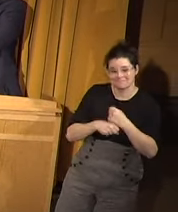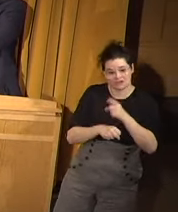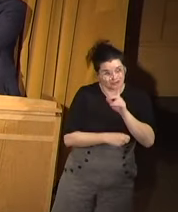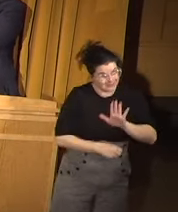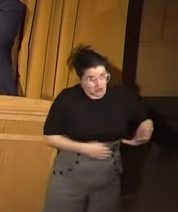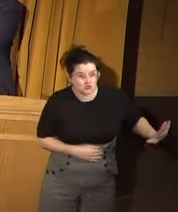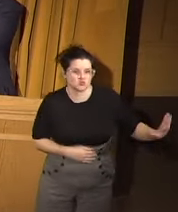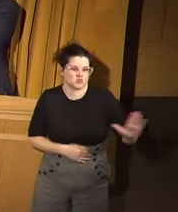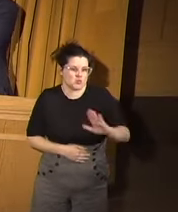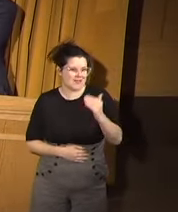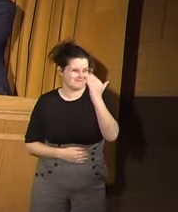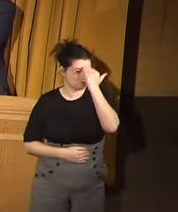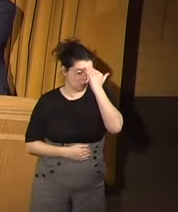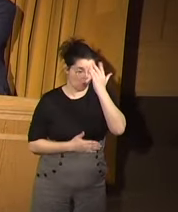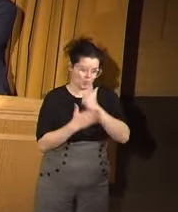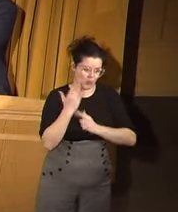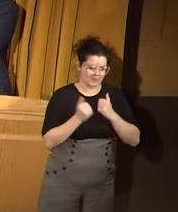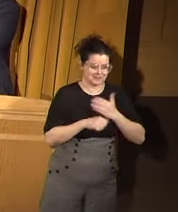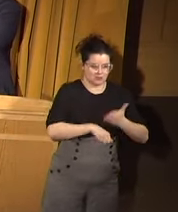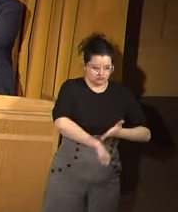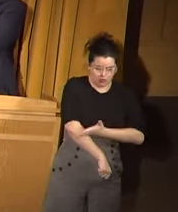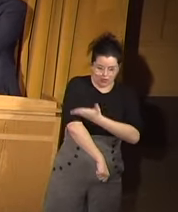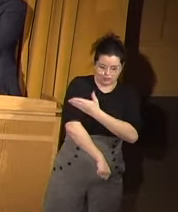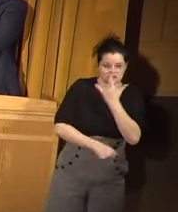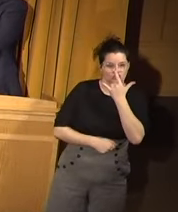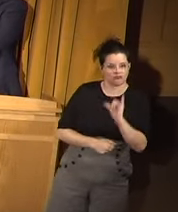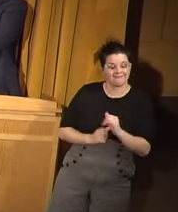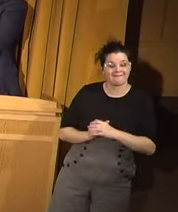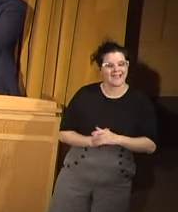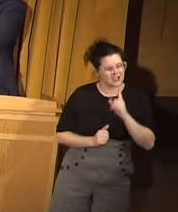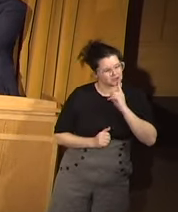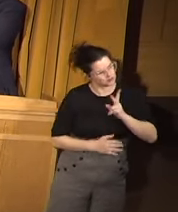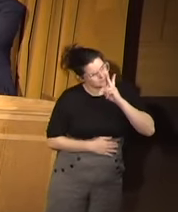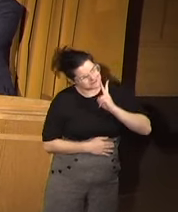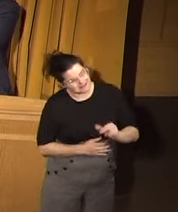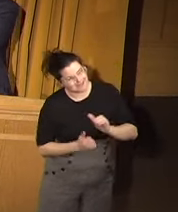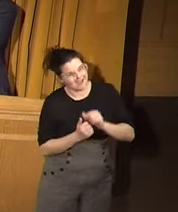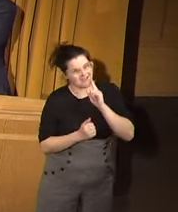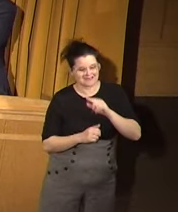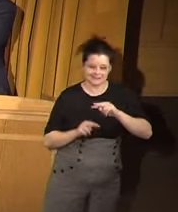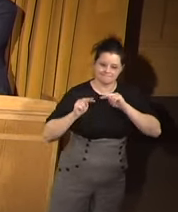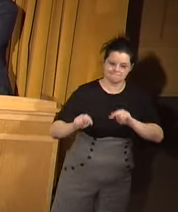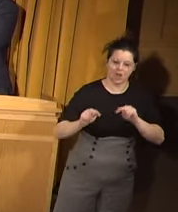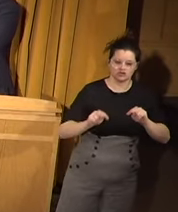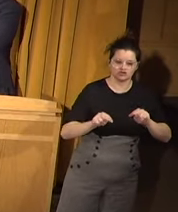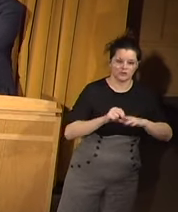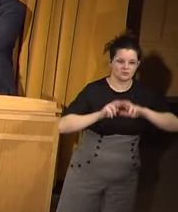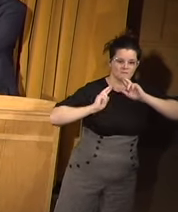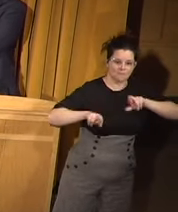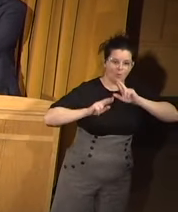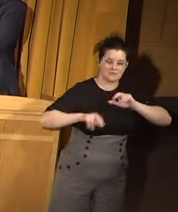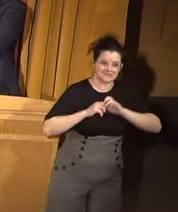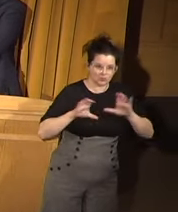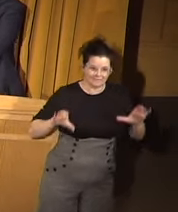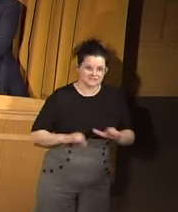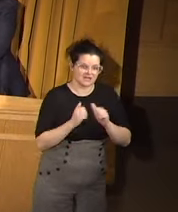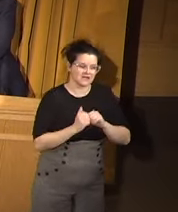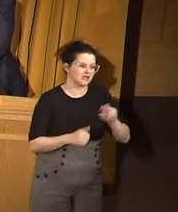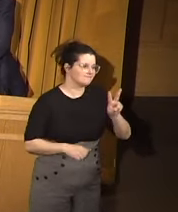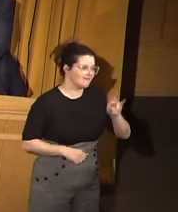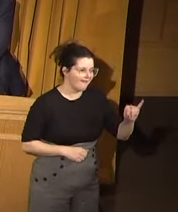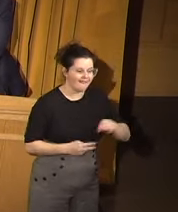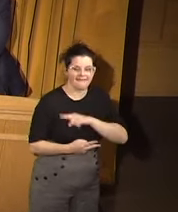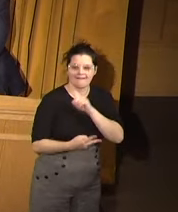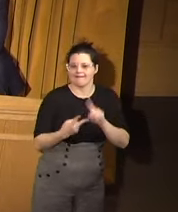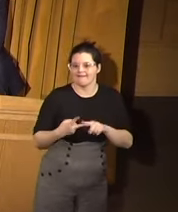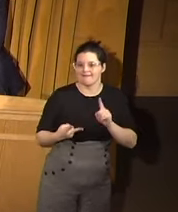are aware of what their progress is. And you see that in the monitoring reports that we've done in the Virgin Islands, and